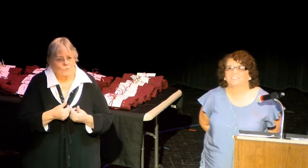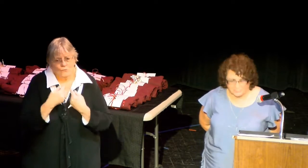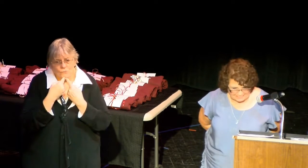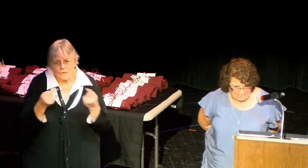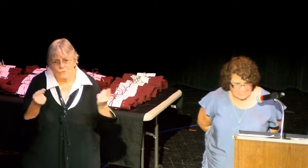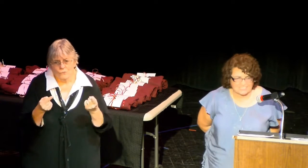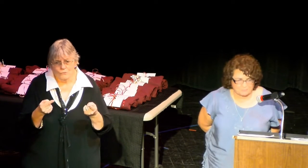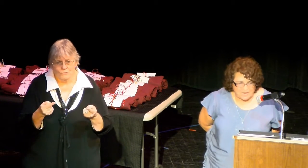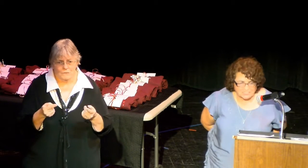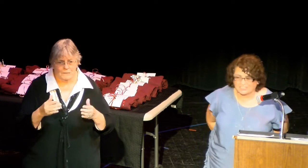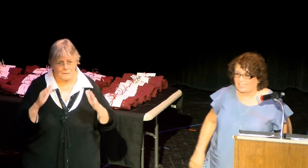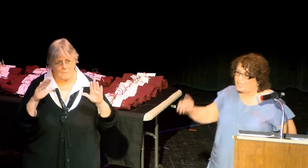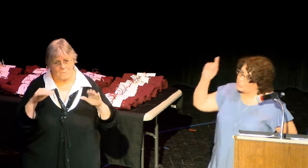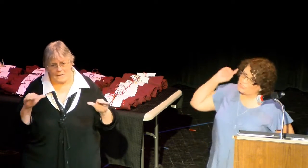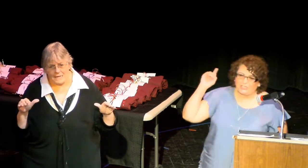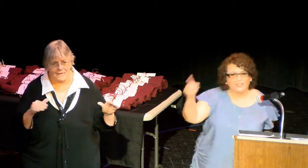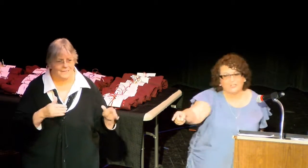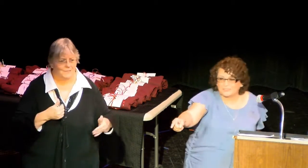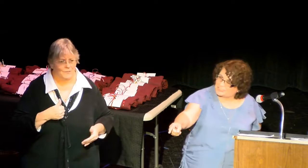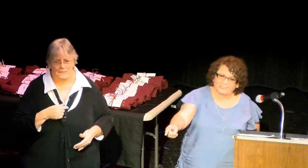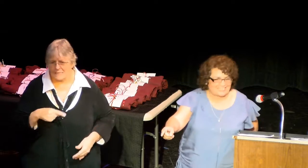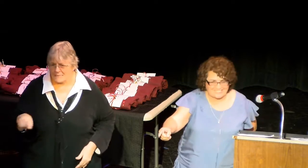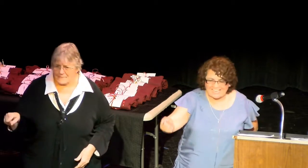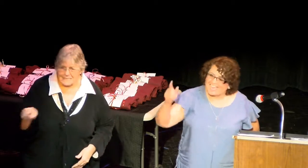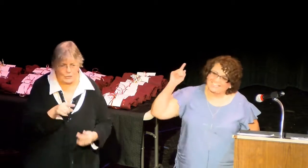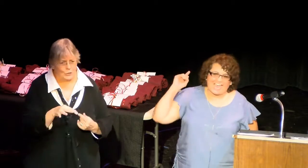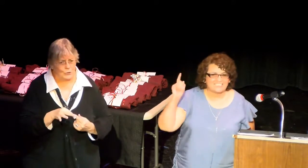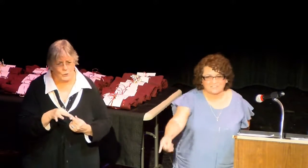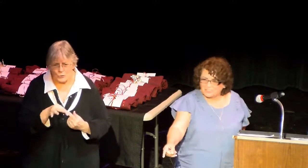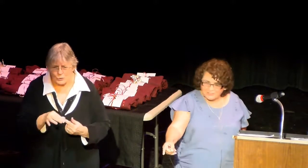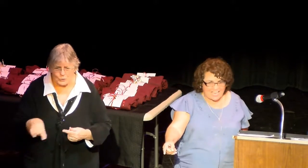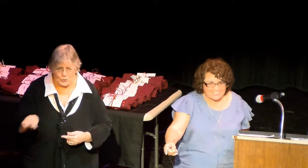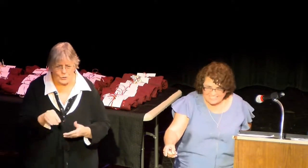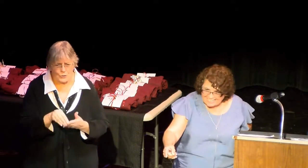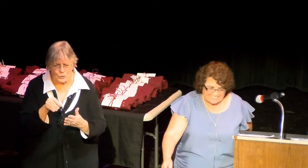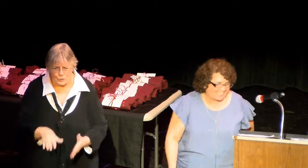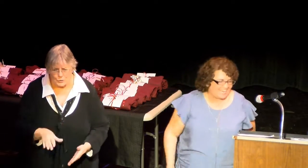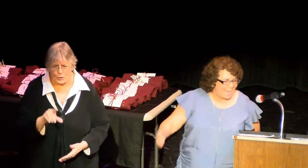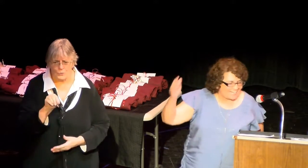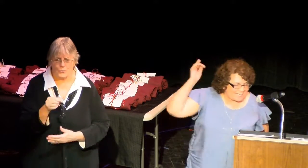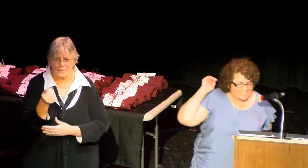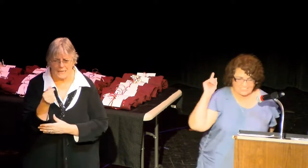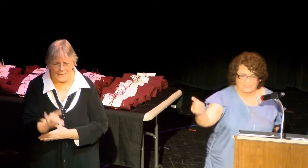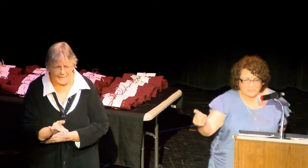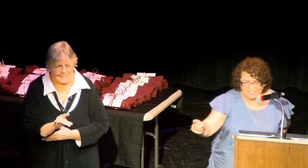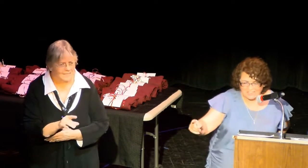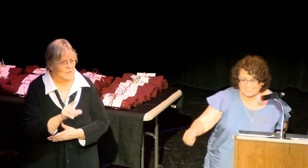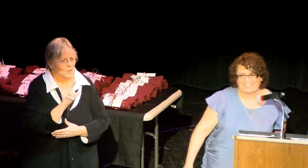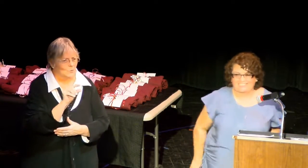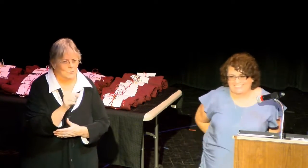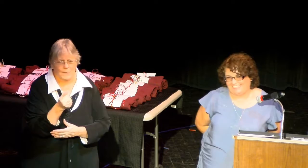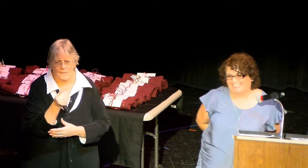especially, especially you students, Class of 2018 and Class of